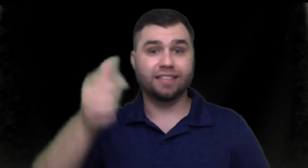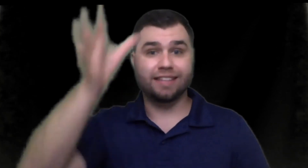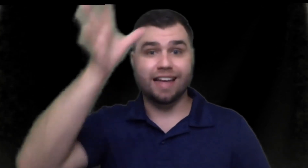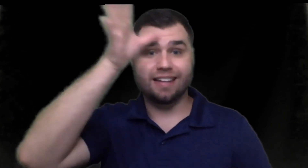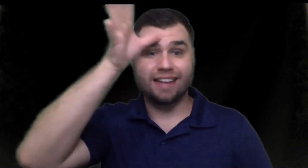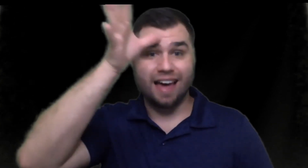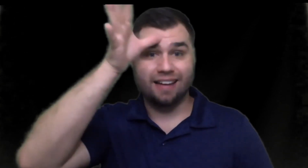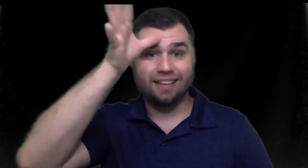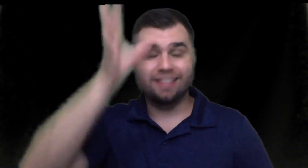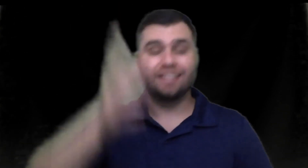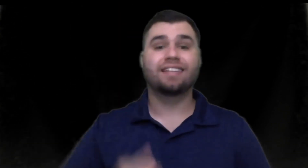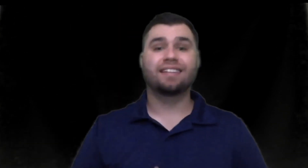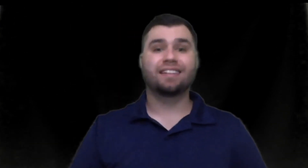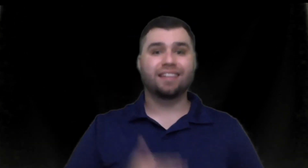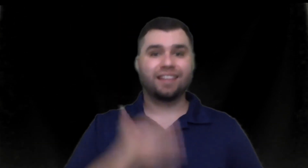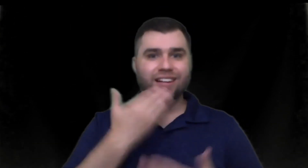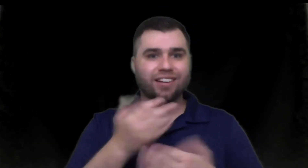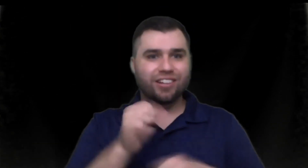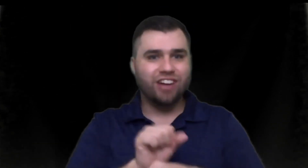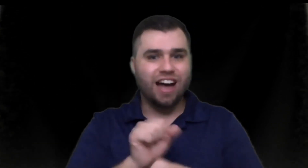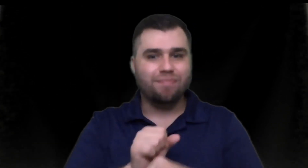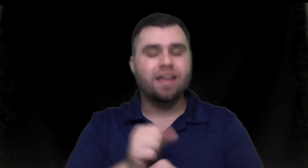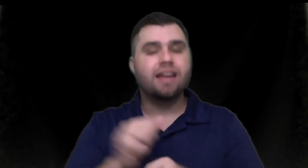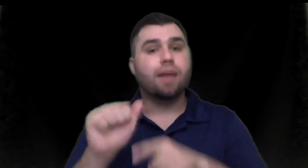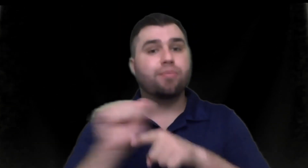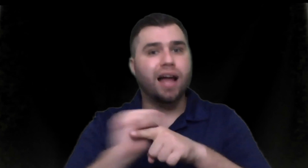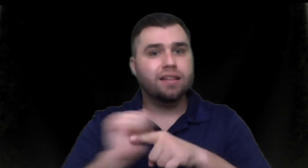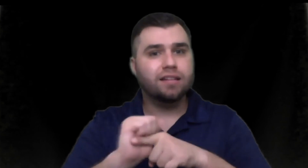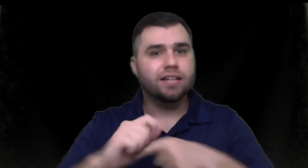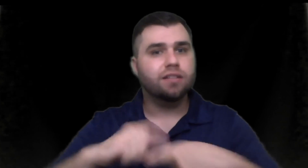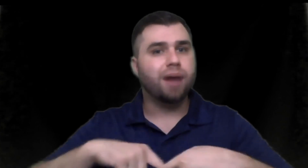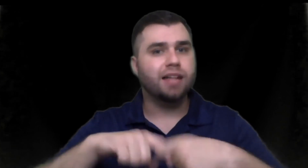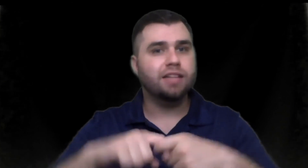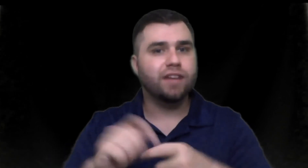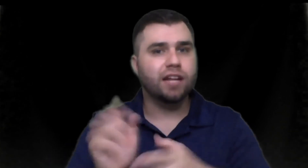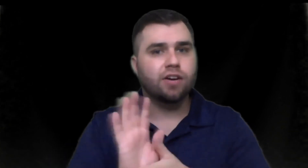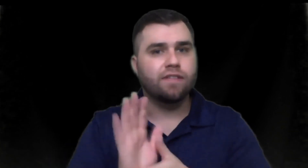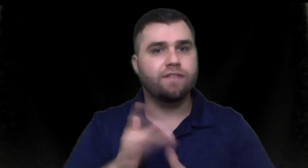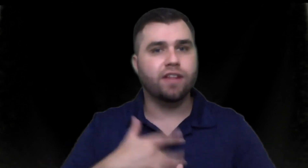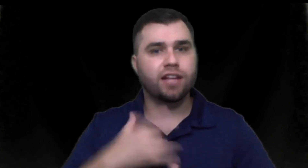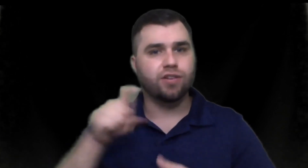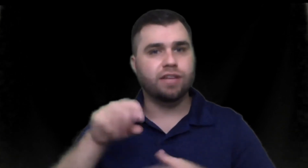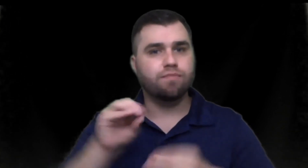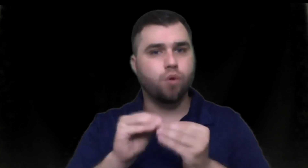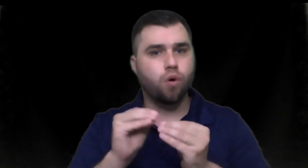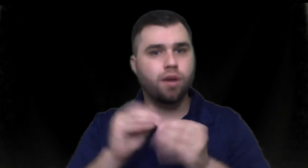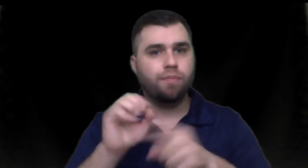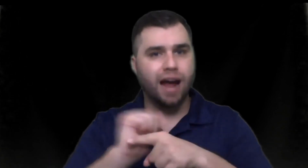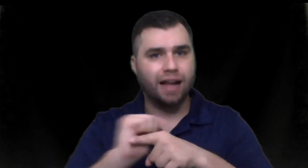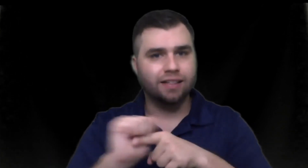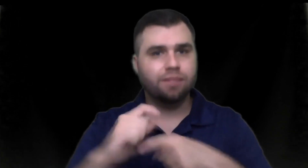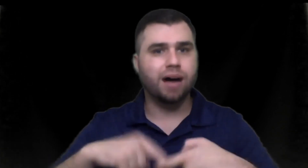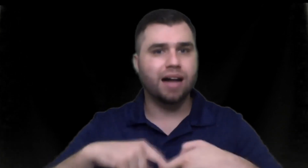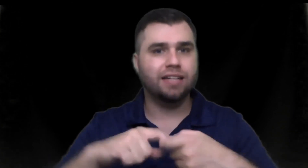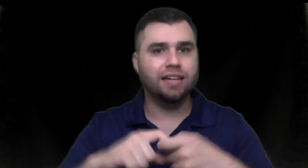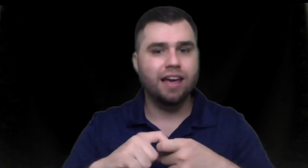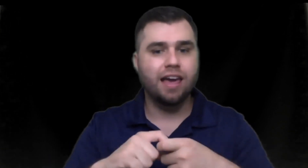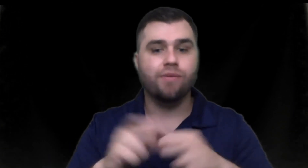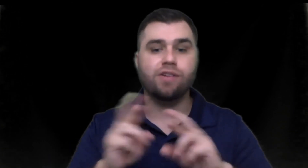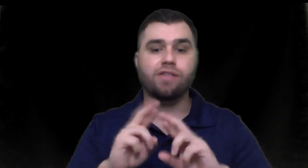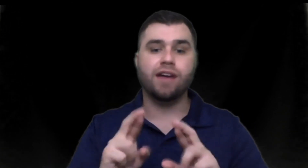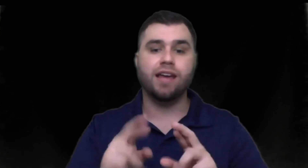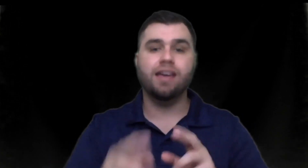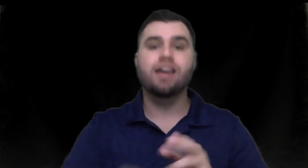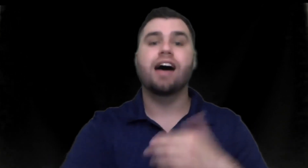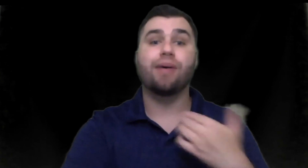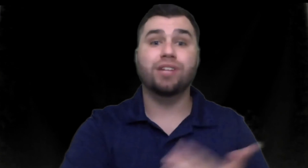step dad good job now practice this pause the video if you feel that you need more practice pause it and